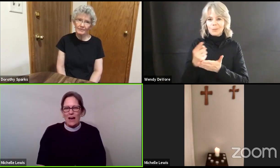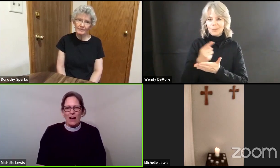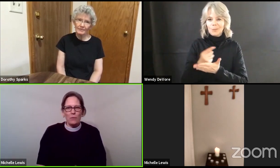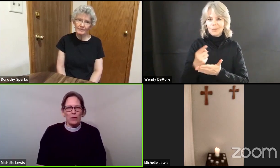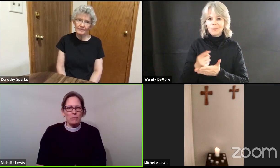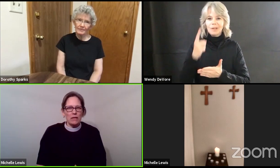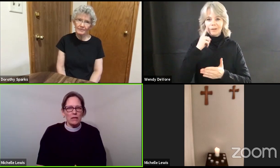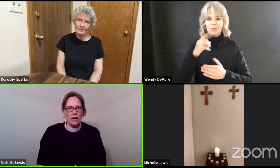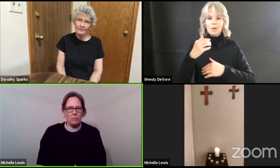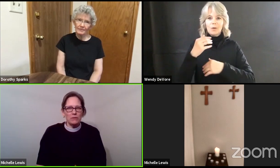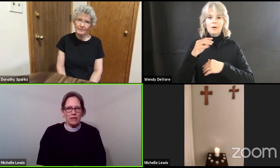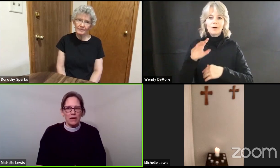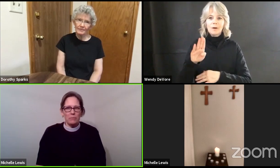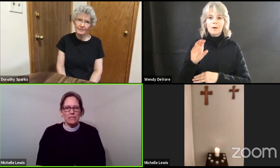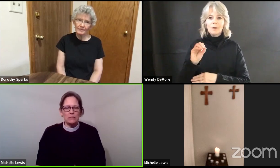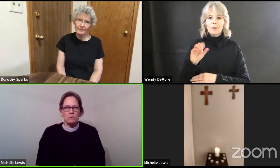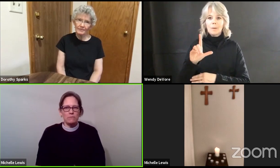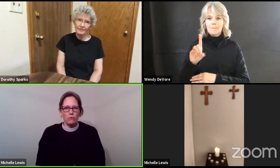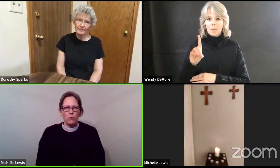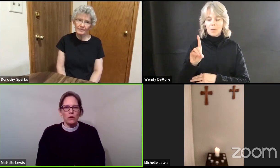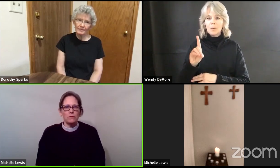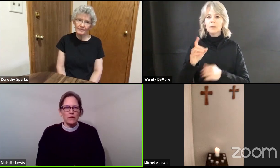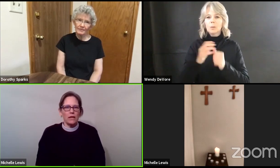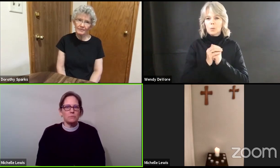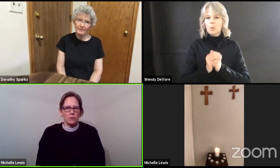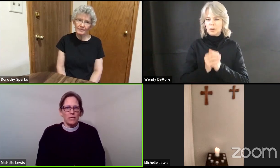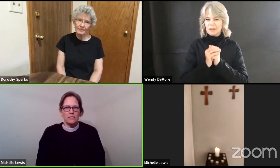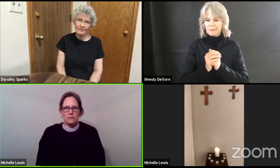I want to make a couple of comments before the gospel lesson.